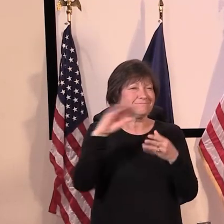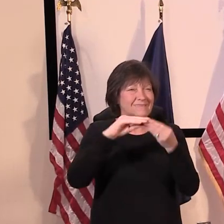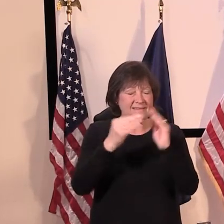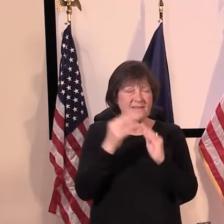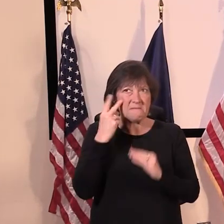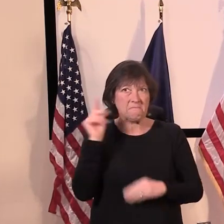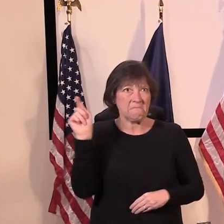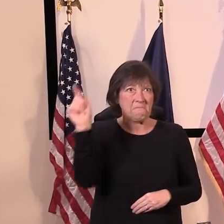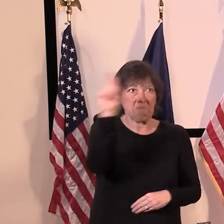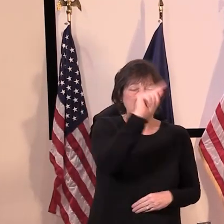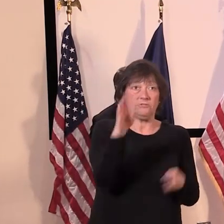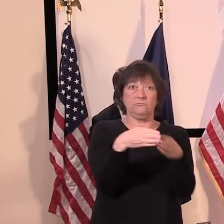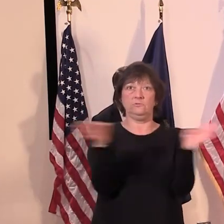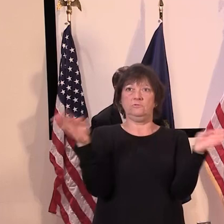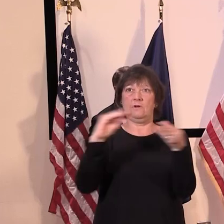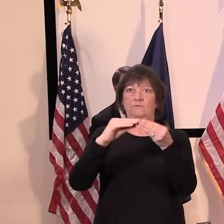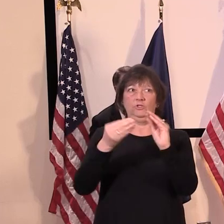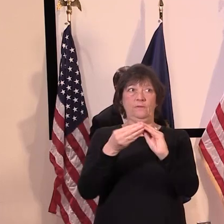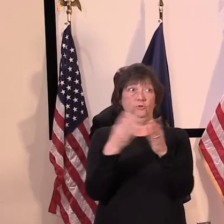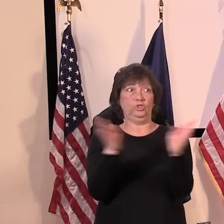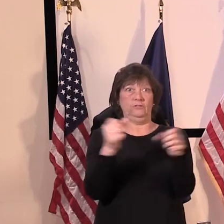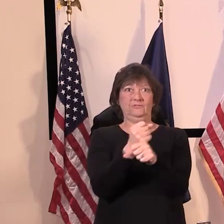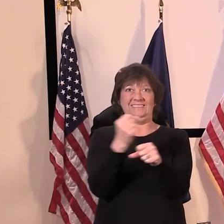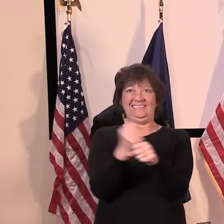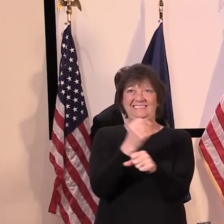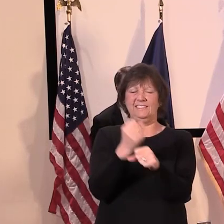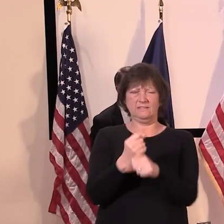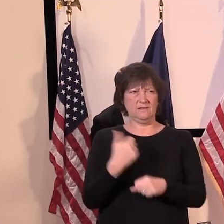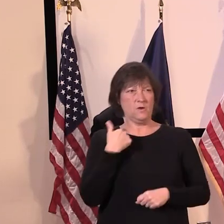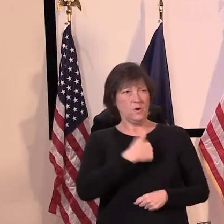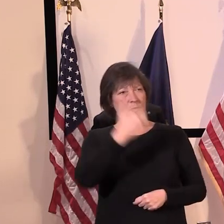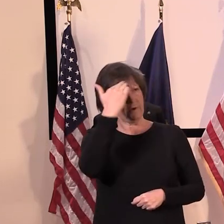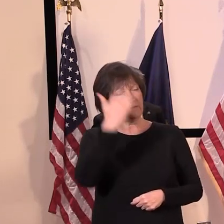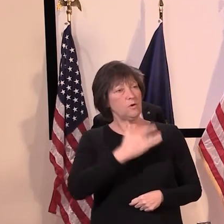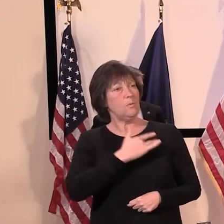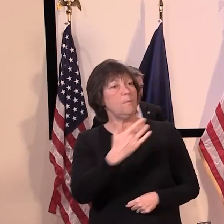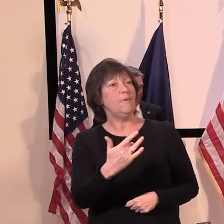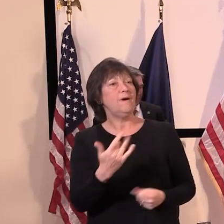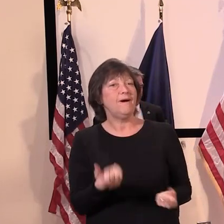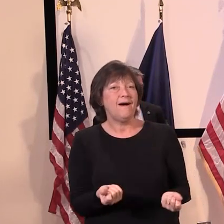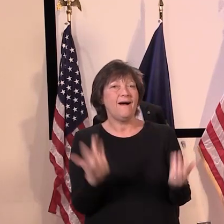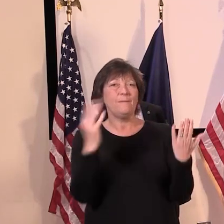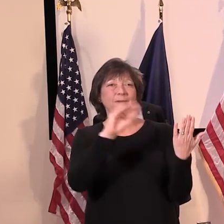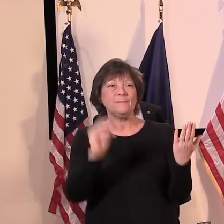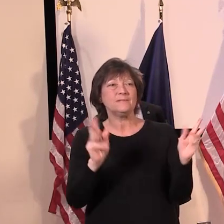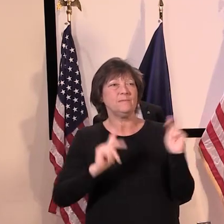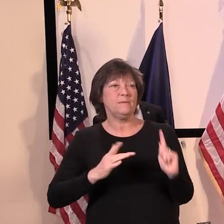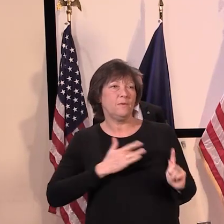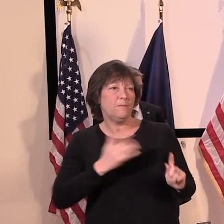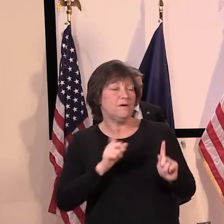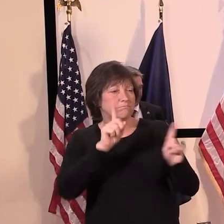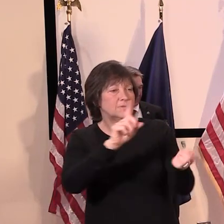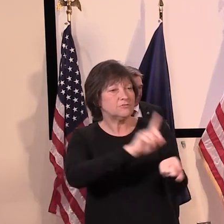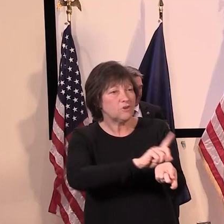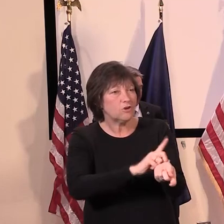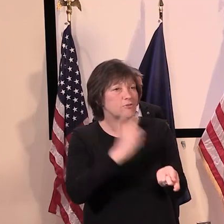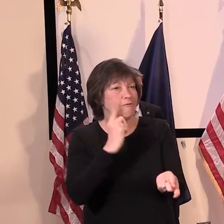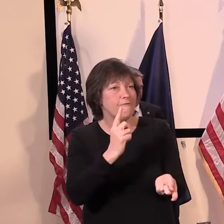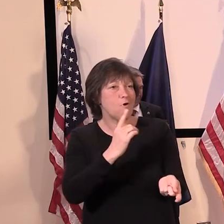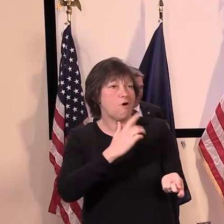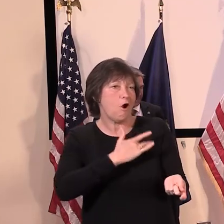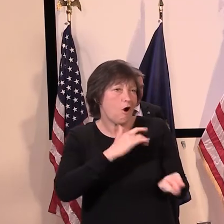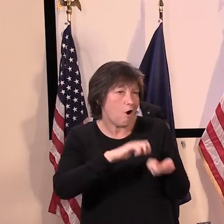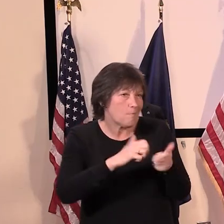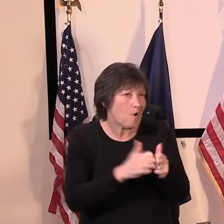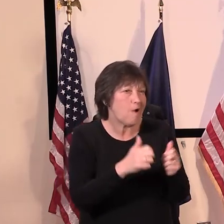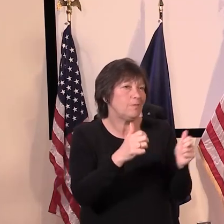it's just statistical, just knowing the normal frequency of these events in a population and saying there can't